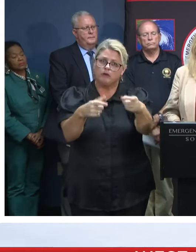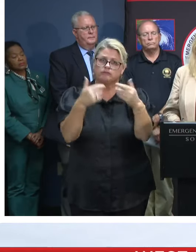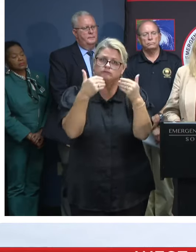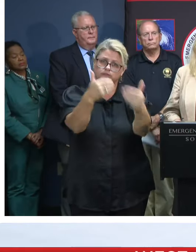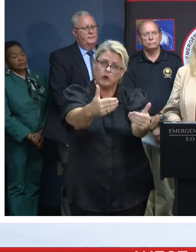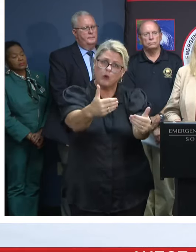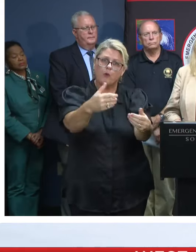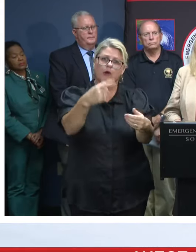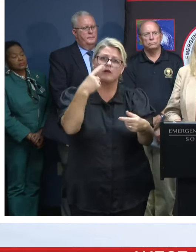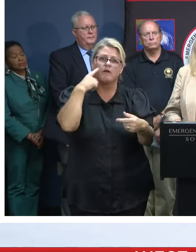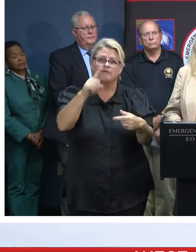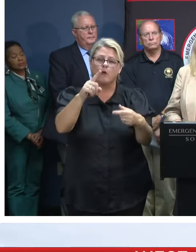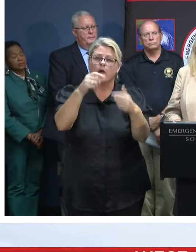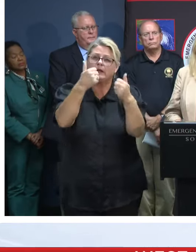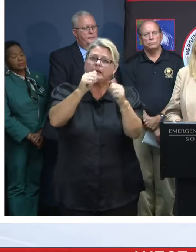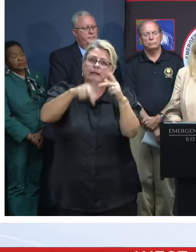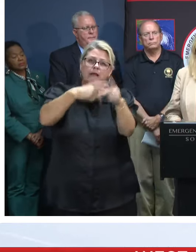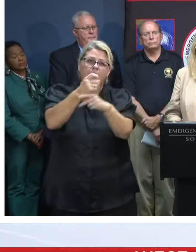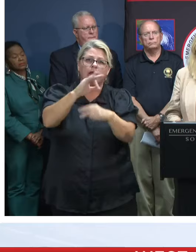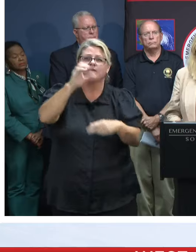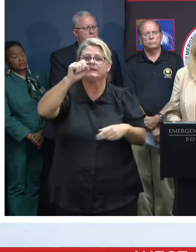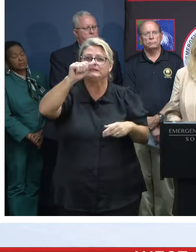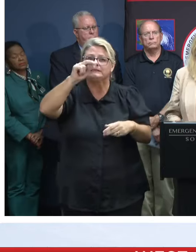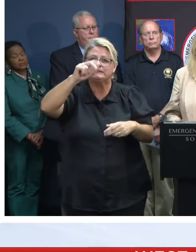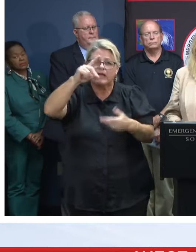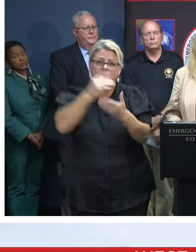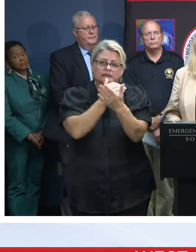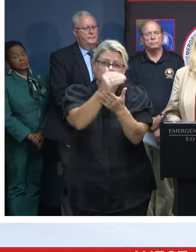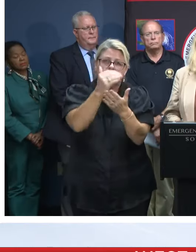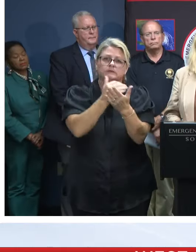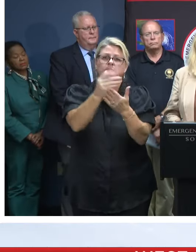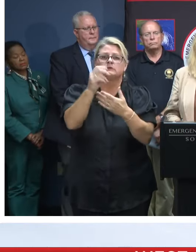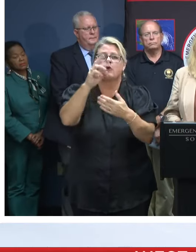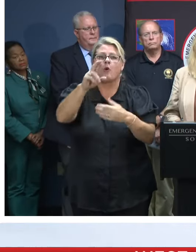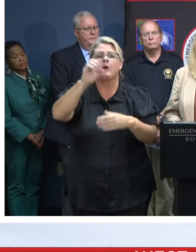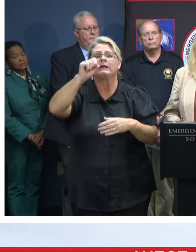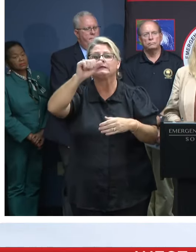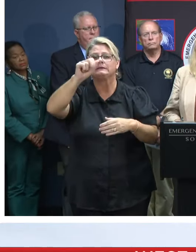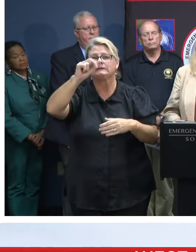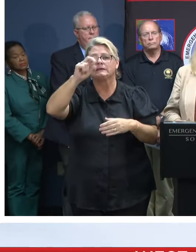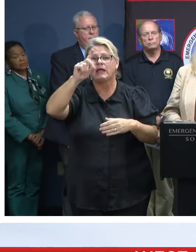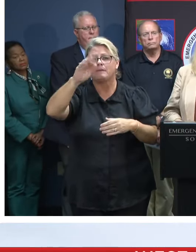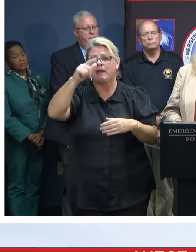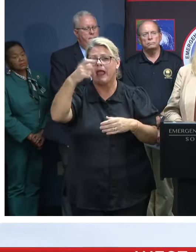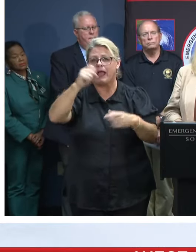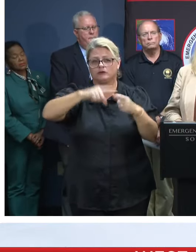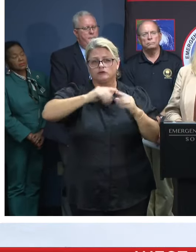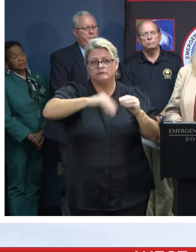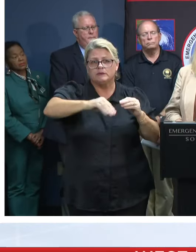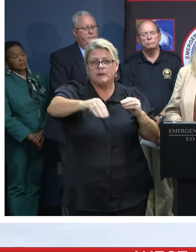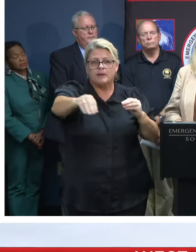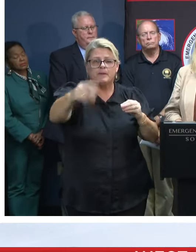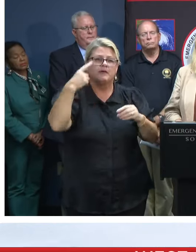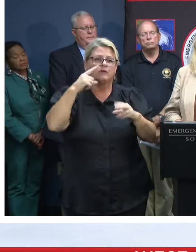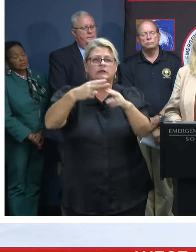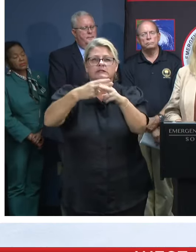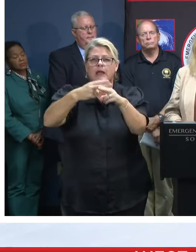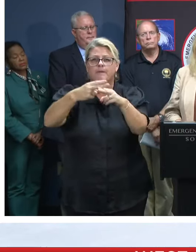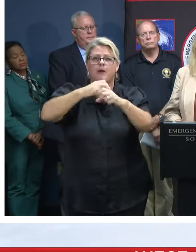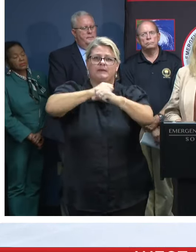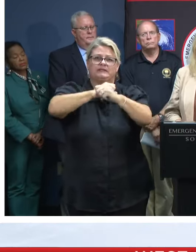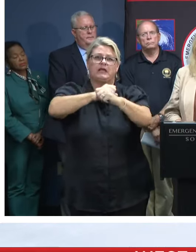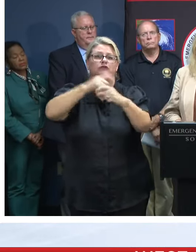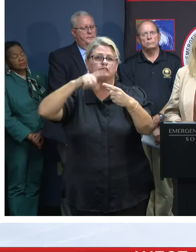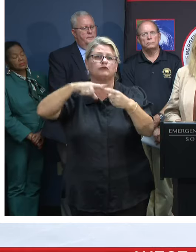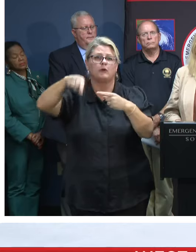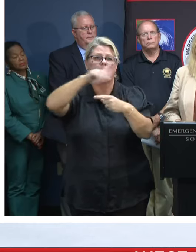allow minor renourishment, sand scraping, or installation of sandbags to provide temporary protection to beachfront